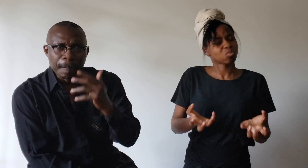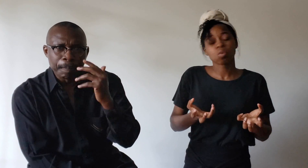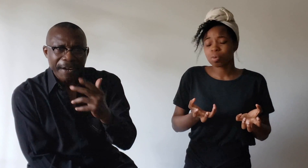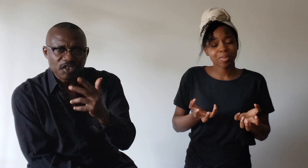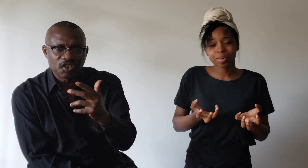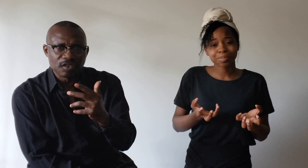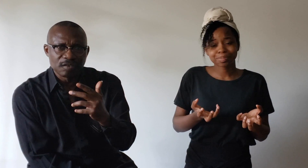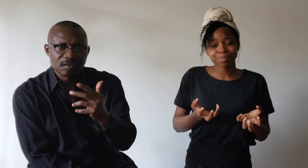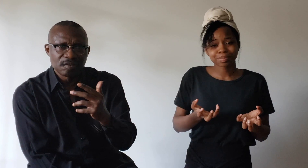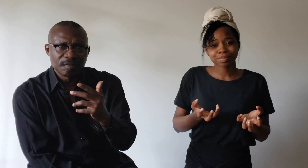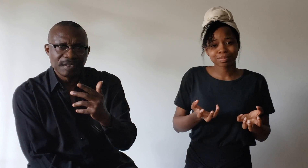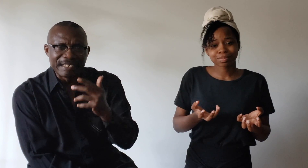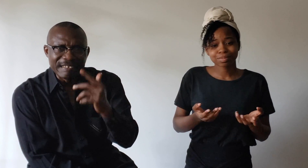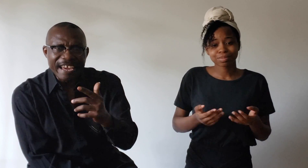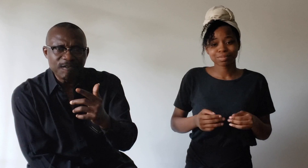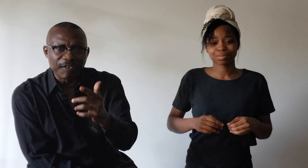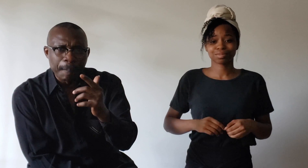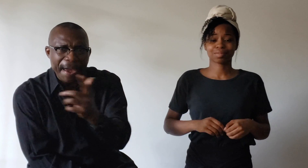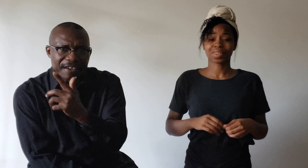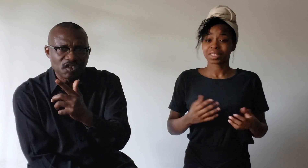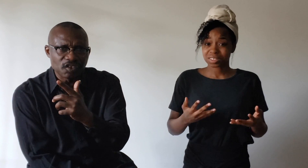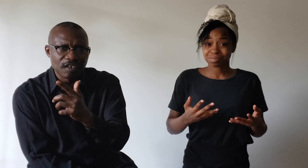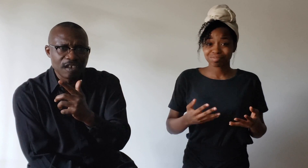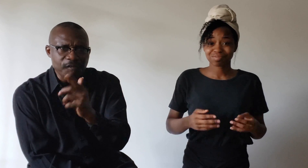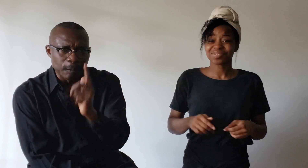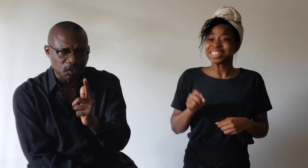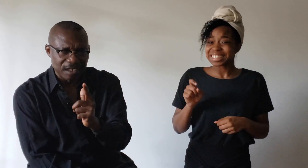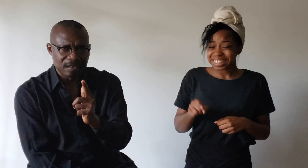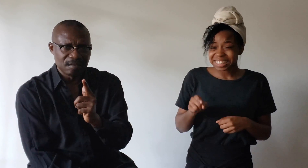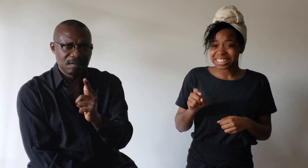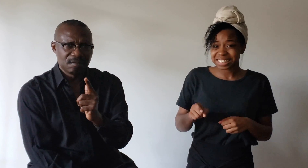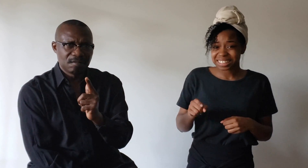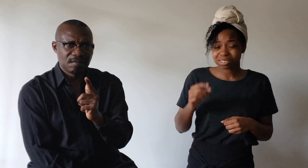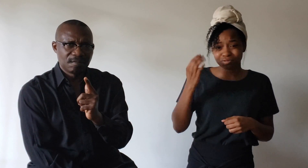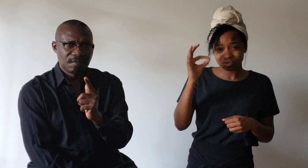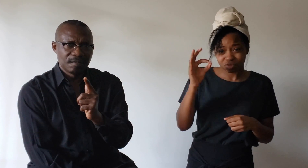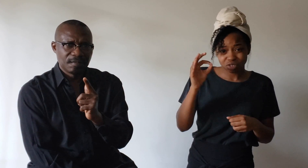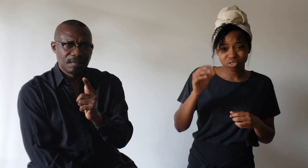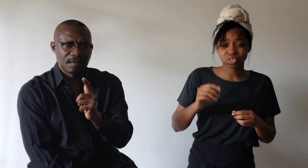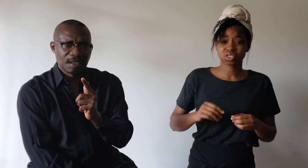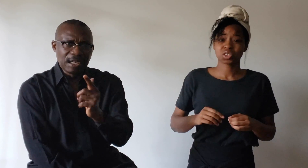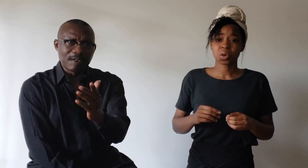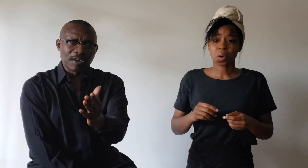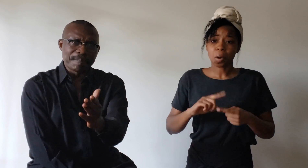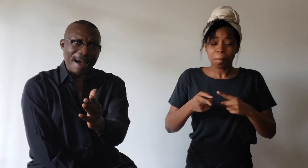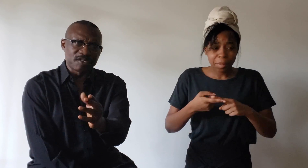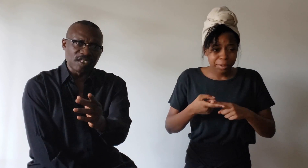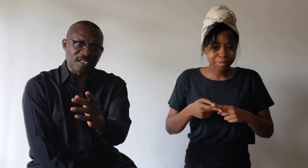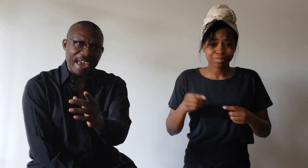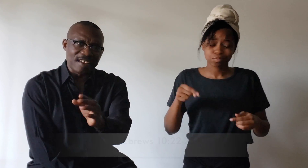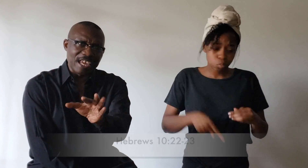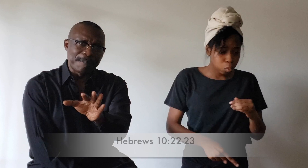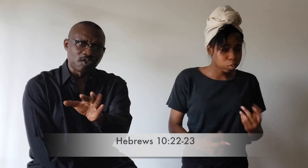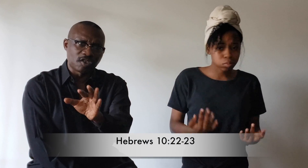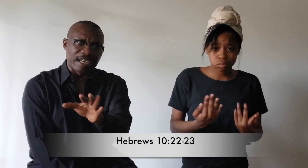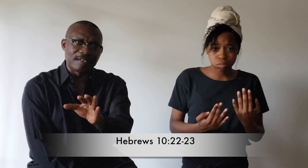Preach the name for repentance from sin. Look at what the Bible says again. Hebrews 10,